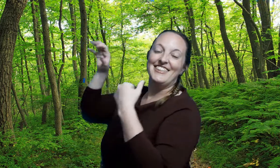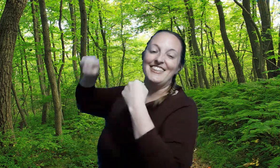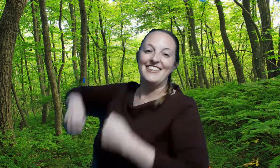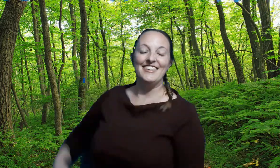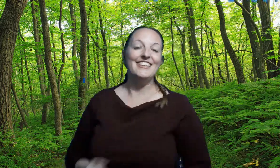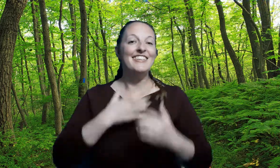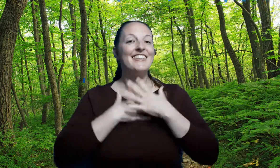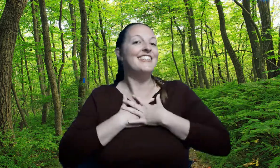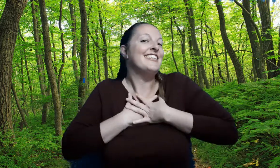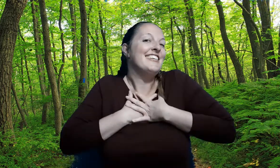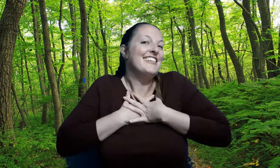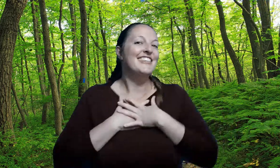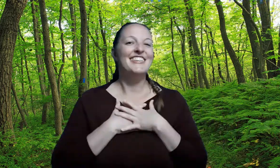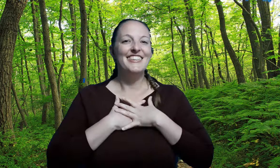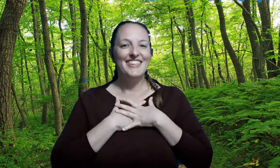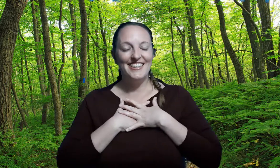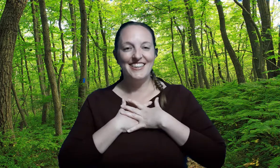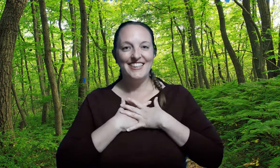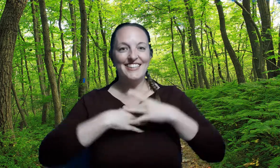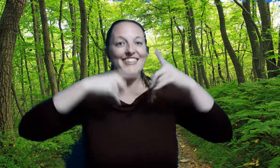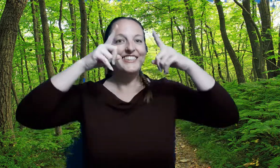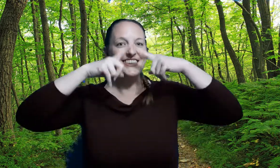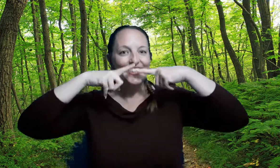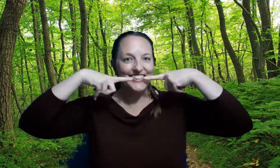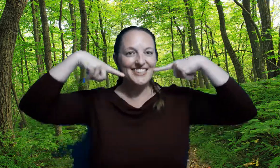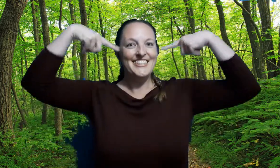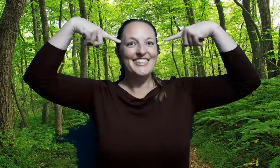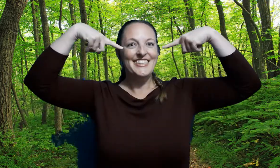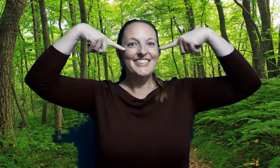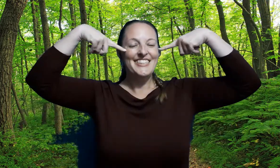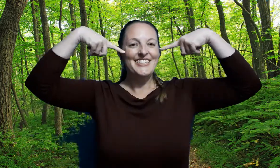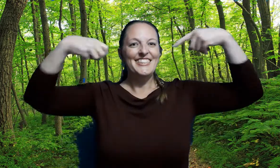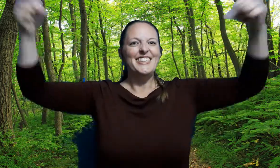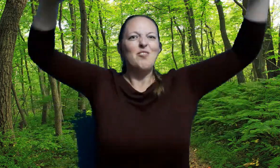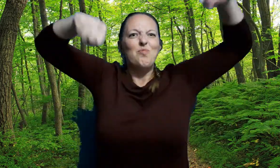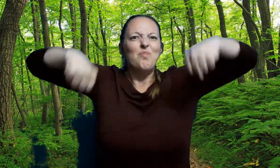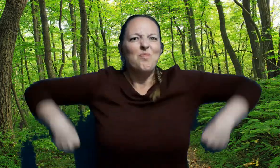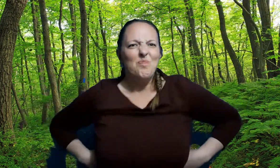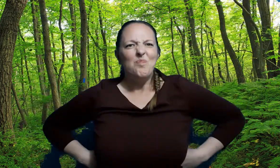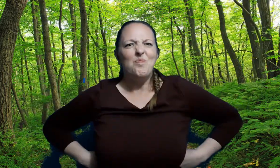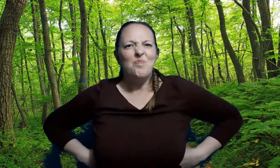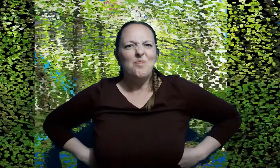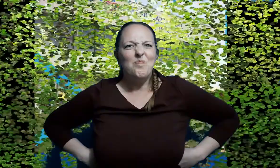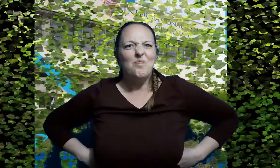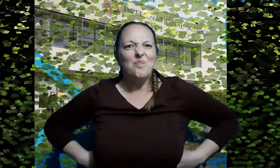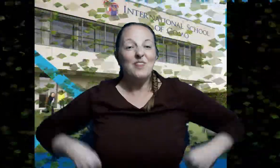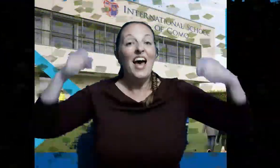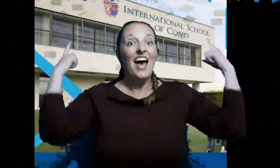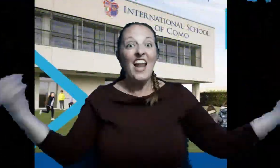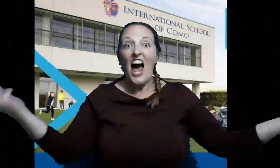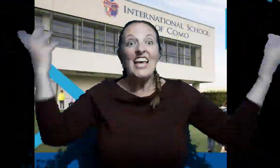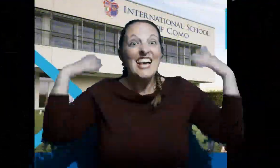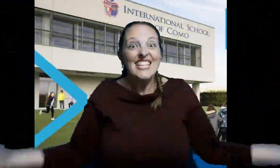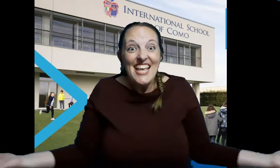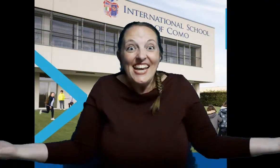When I'm down beside the tree, I'm beside myself with me But oh, I want to be an ISC